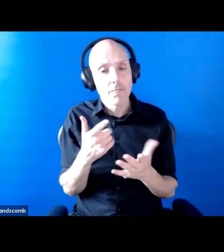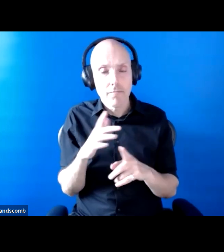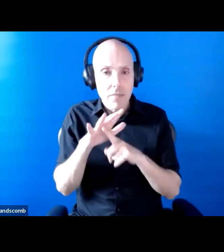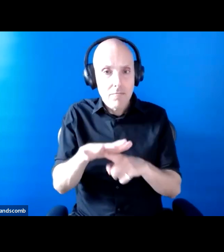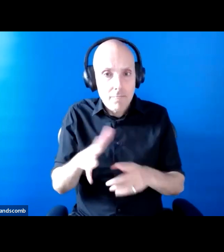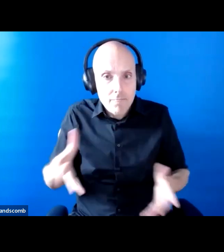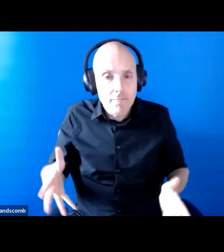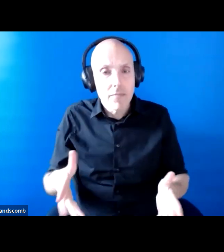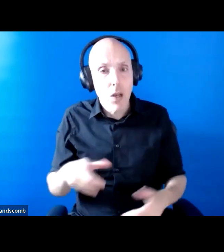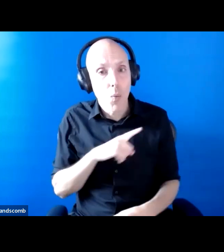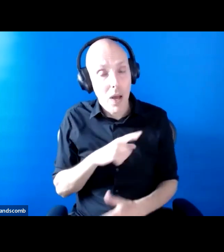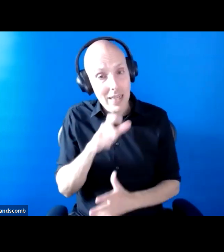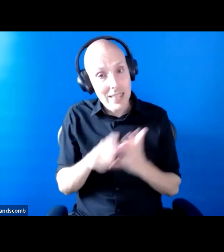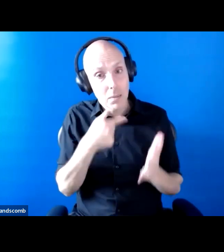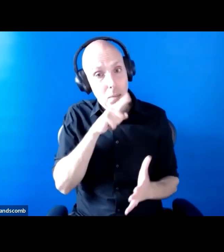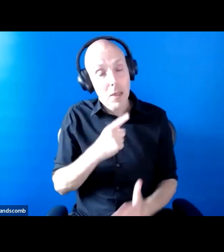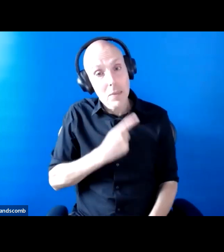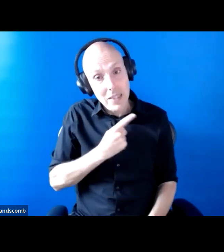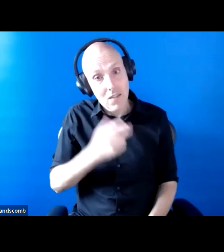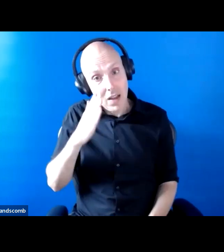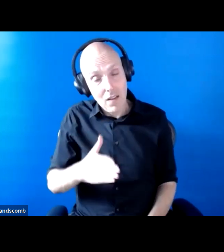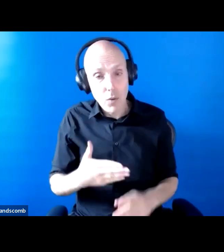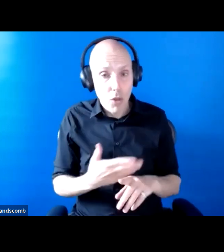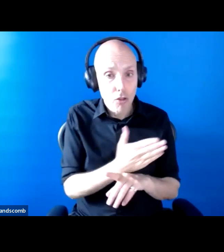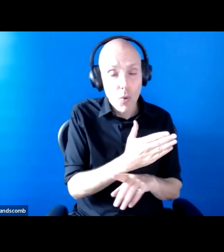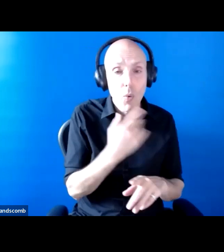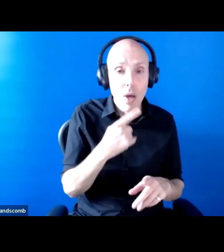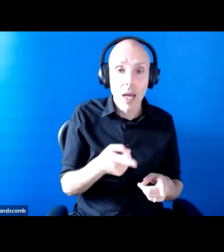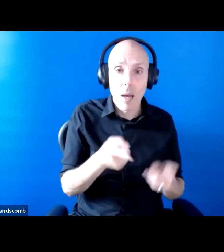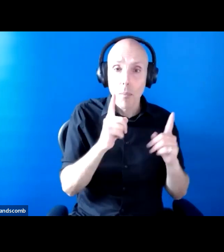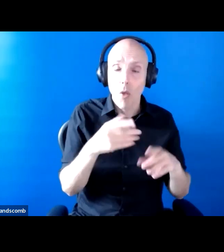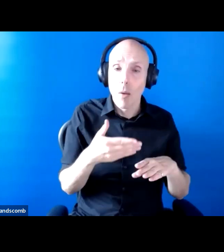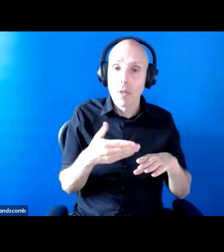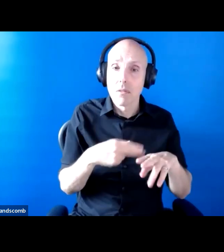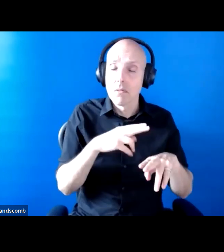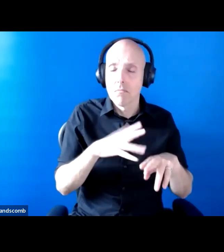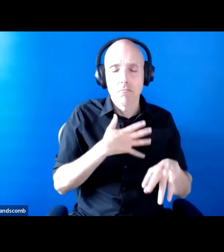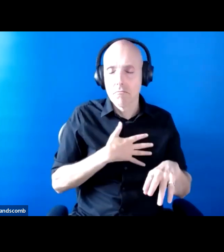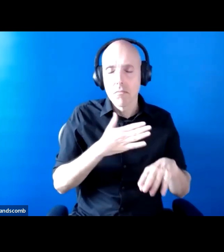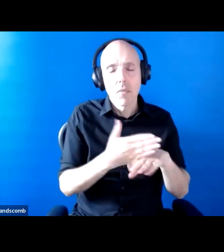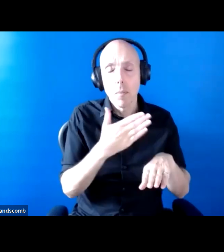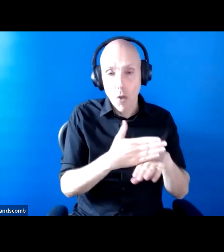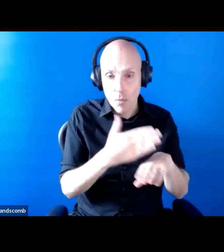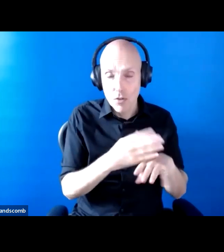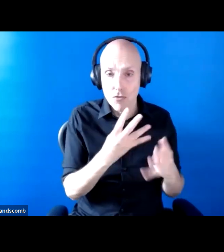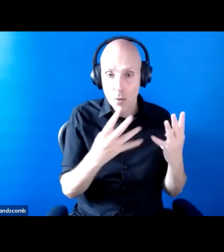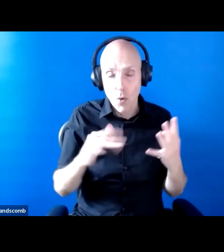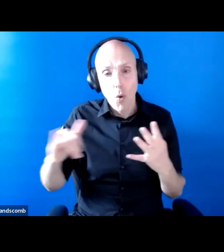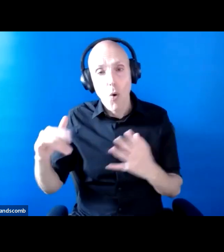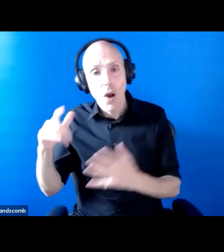cases either in employment tribunals or the county court or the high court. You know, this isn't this isn't an easy thing to